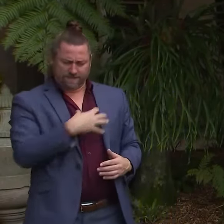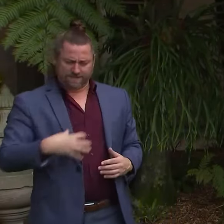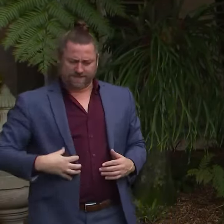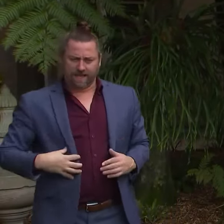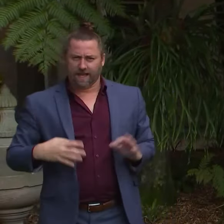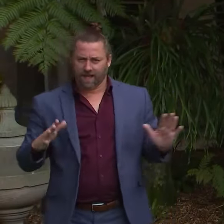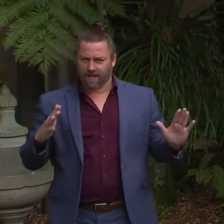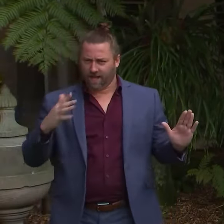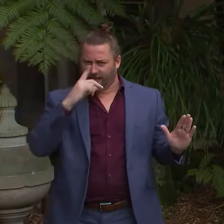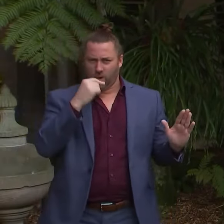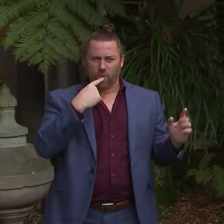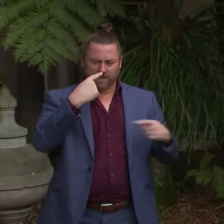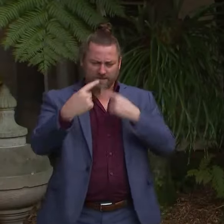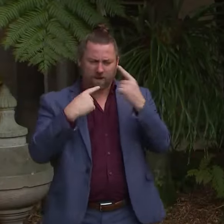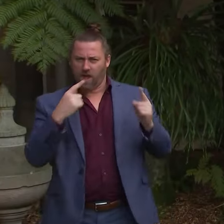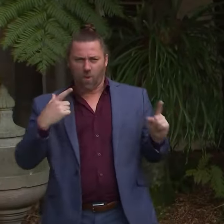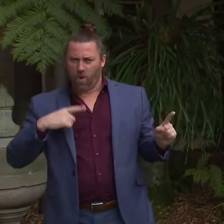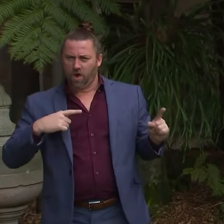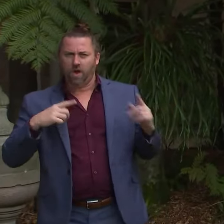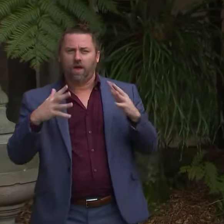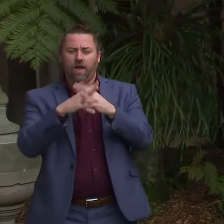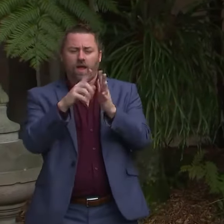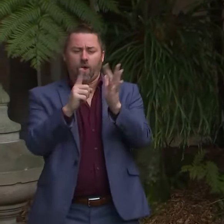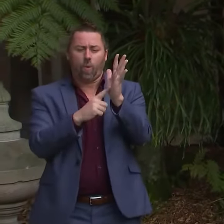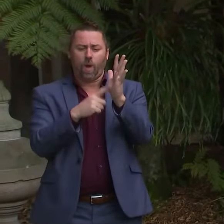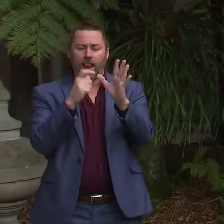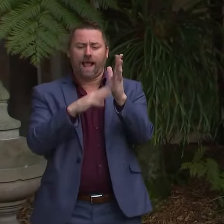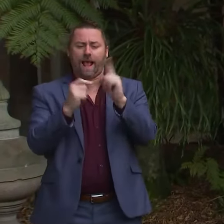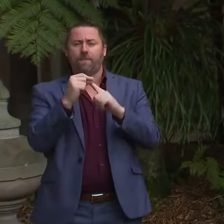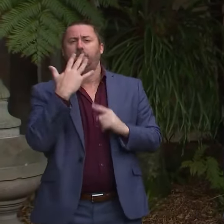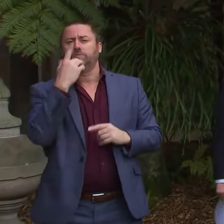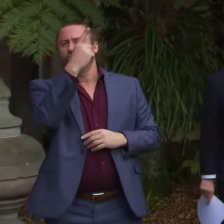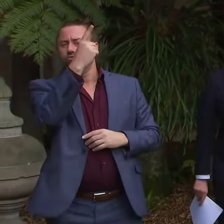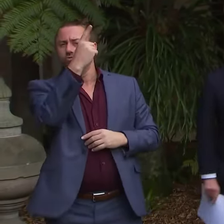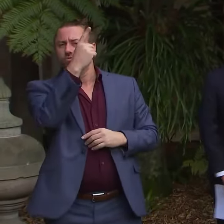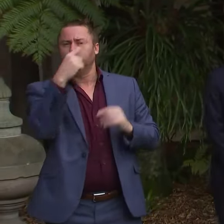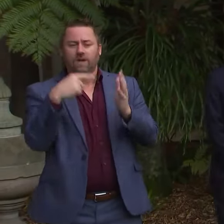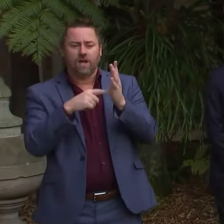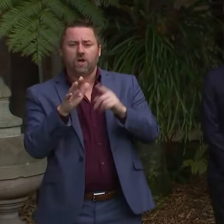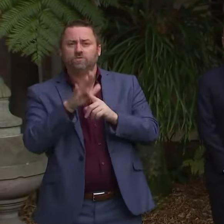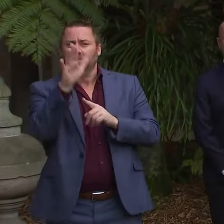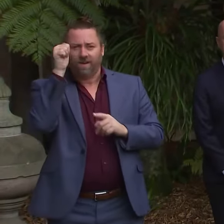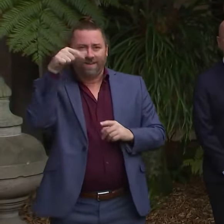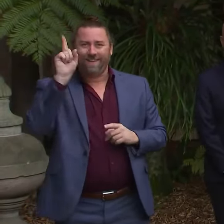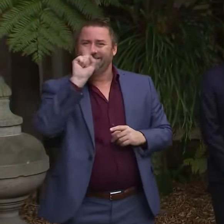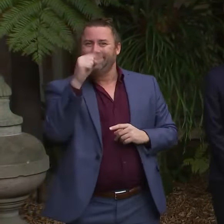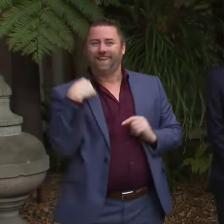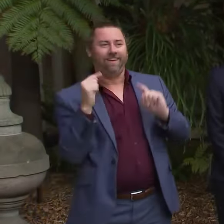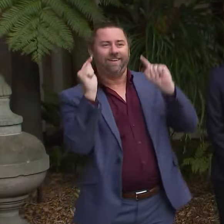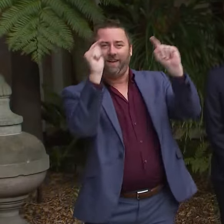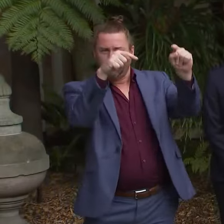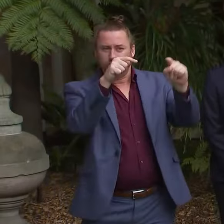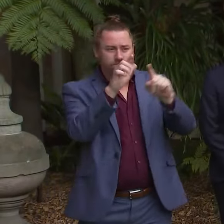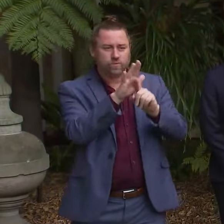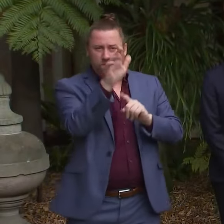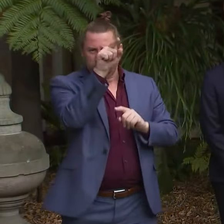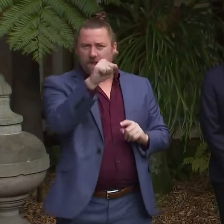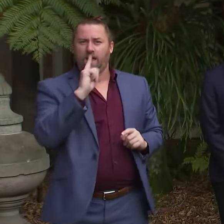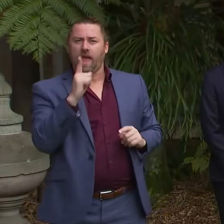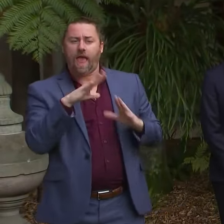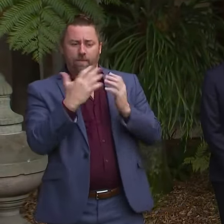for transparency, explain how much webcam is costing both in terms of capital constitution, and also the lease cost?